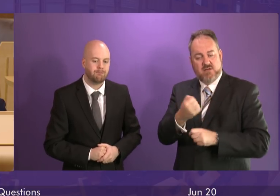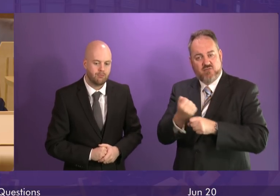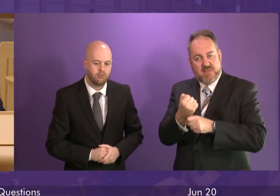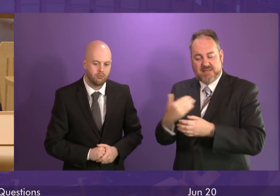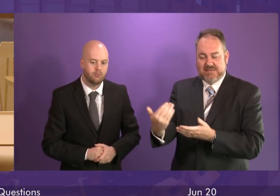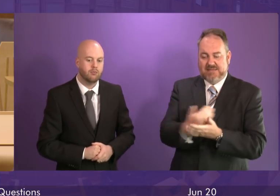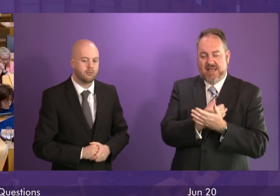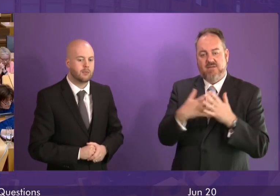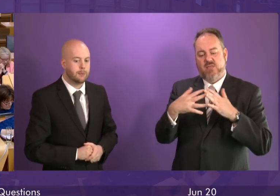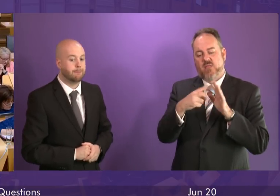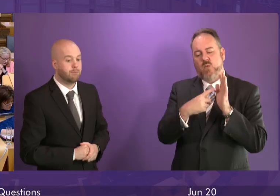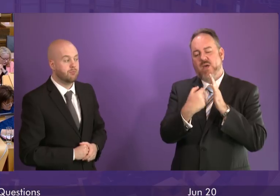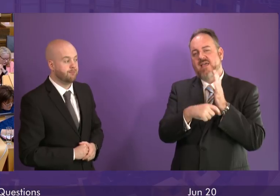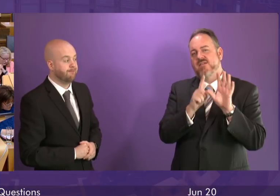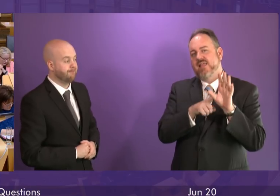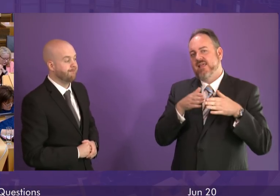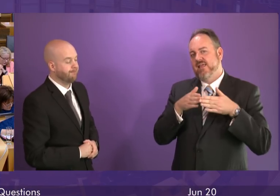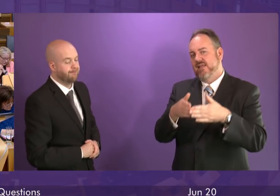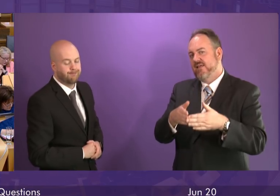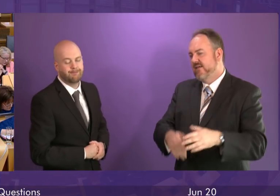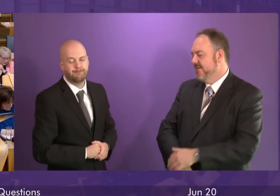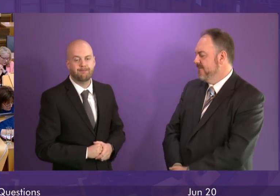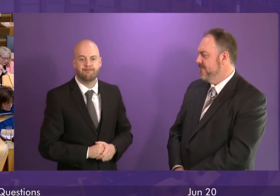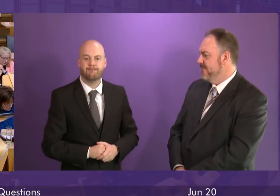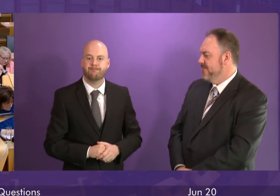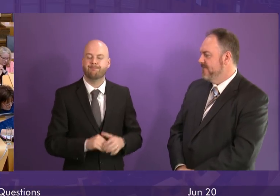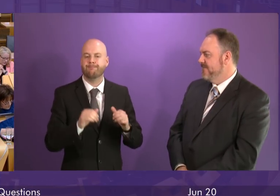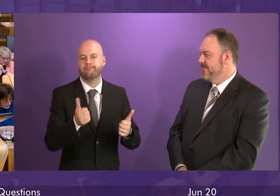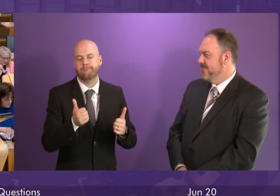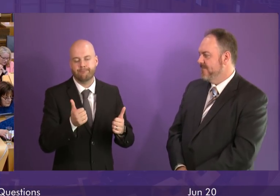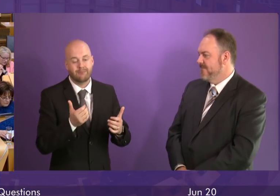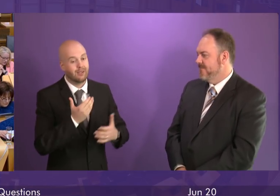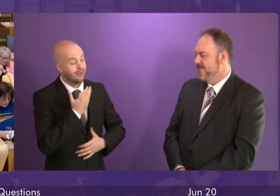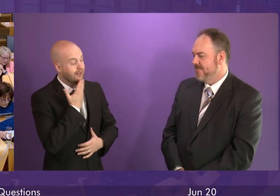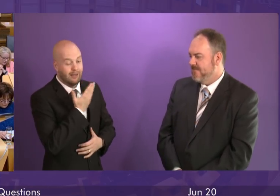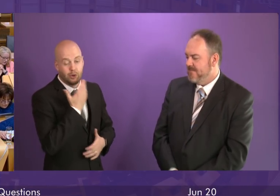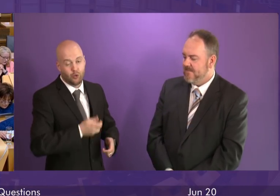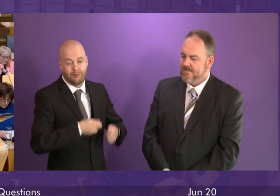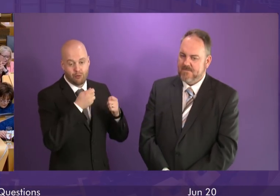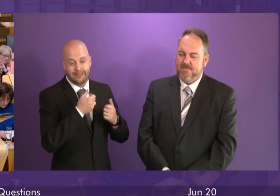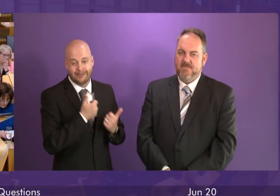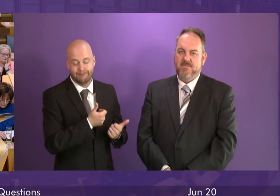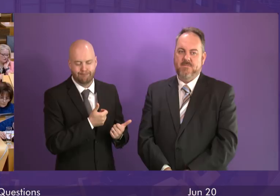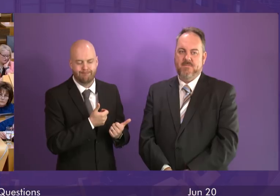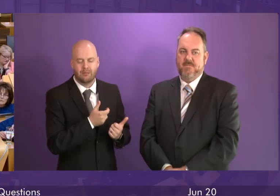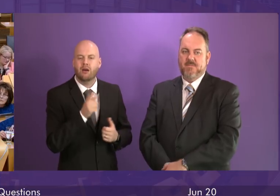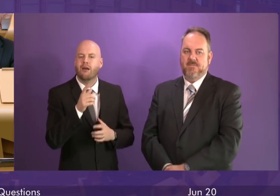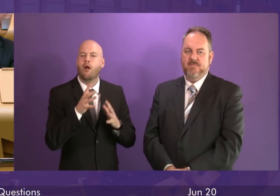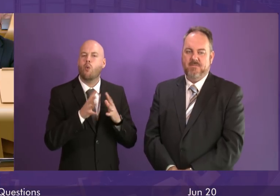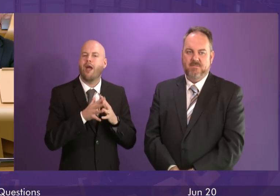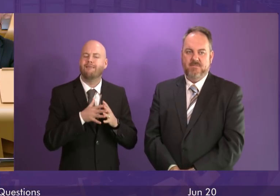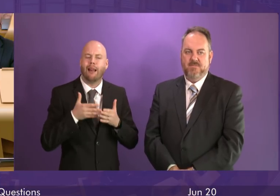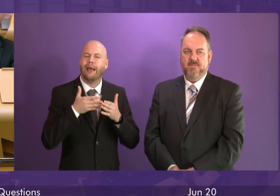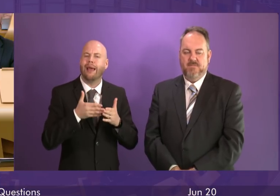and save the Waverley. First Minister. Well, I thank Neil Bibby for raising this issue. The Waverley, of course, is a tremendous